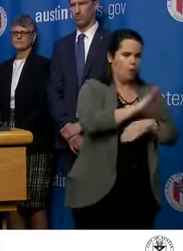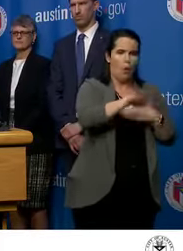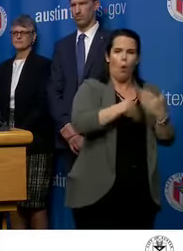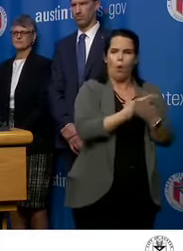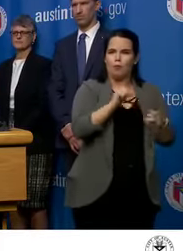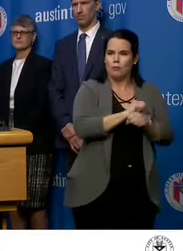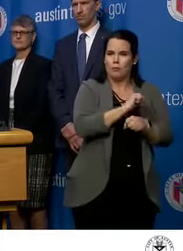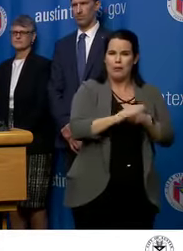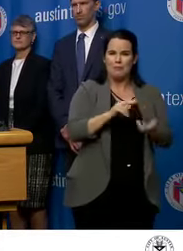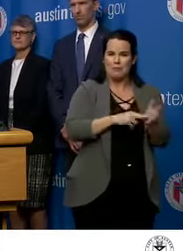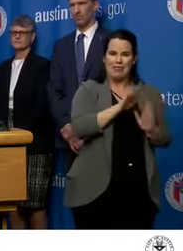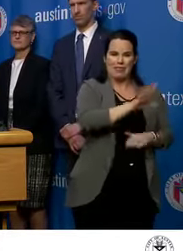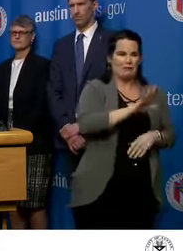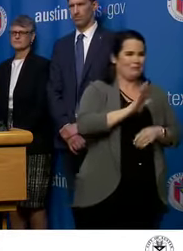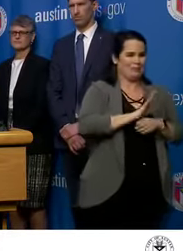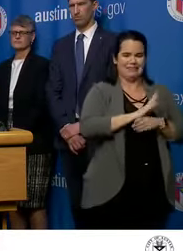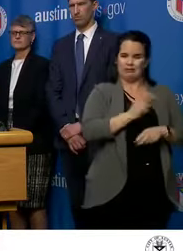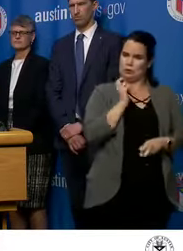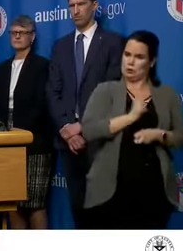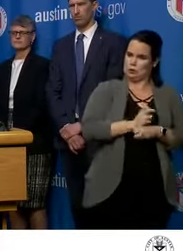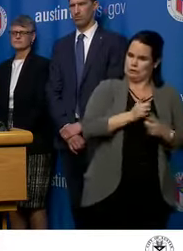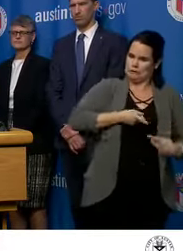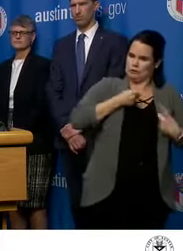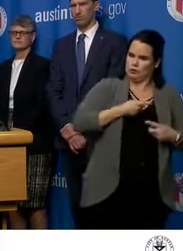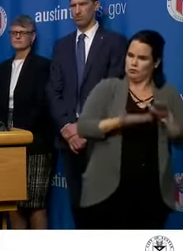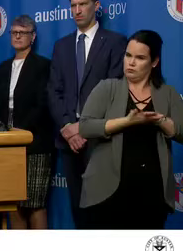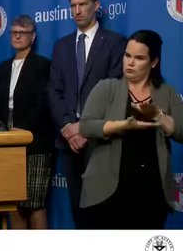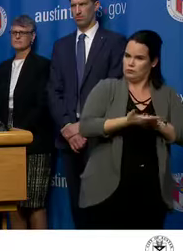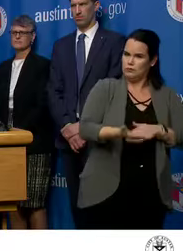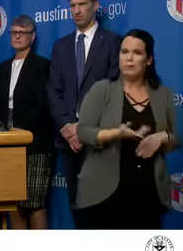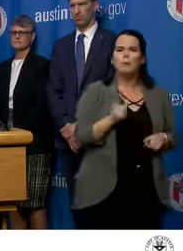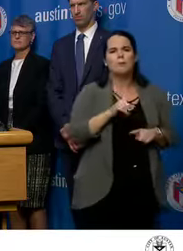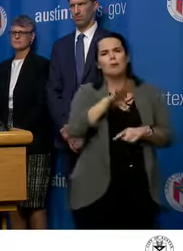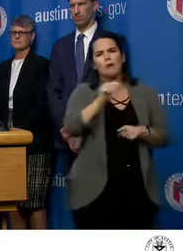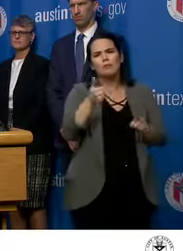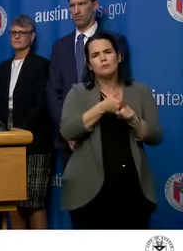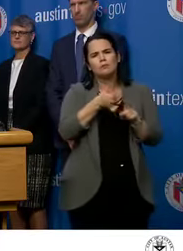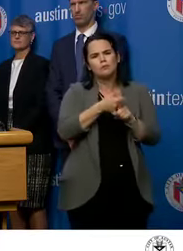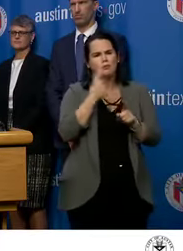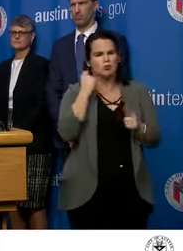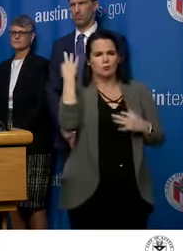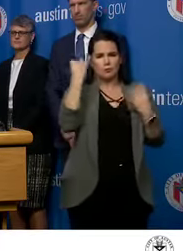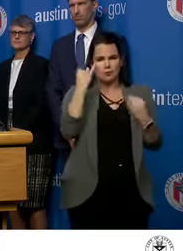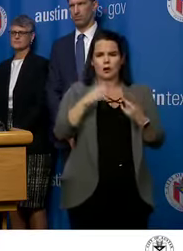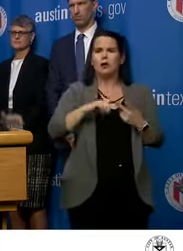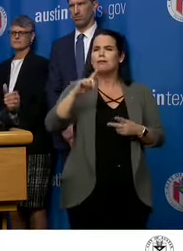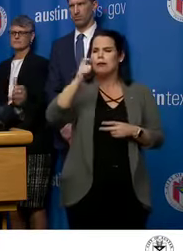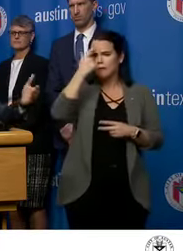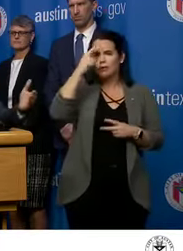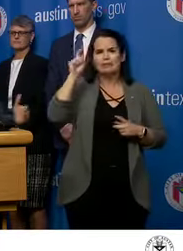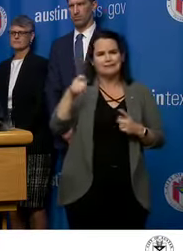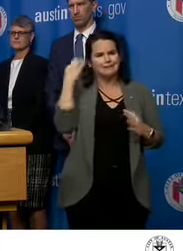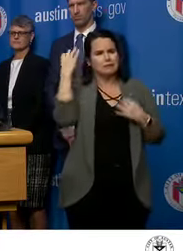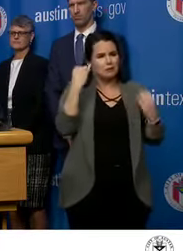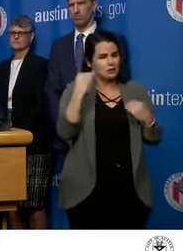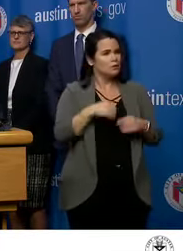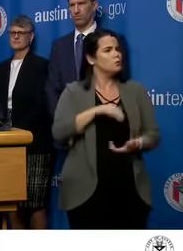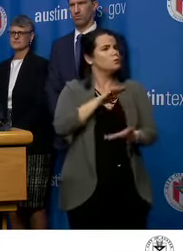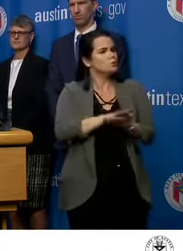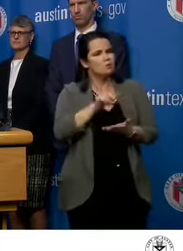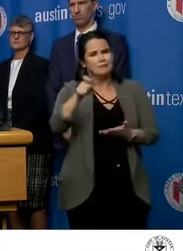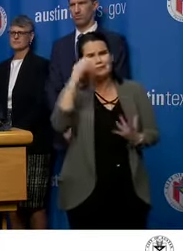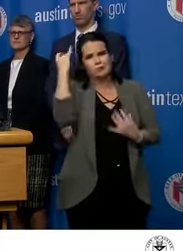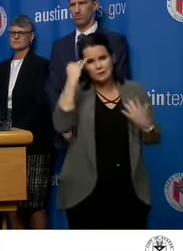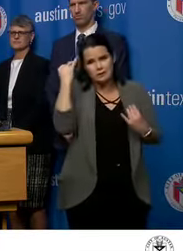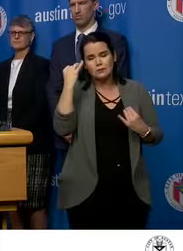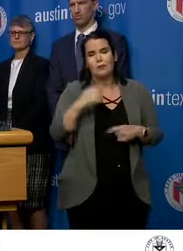their ability to, to continue. So these are things that companies should be considering, that local government should be considering, and that schools need to be considering.